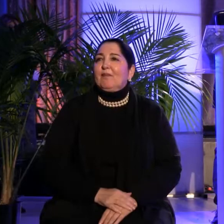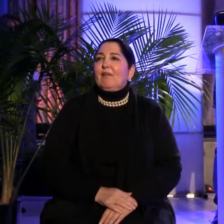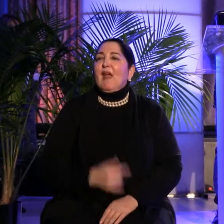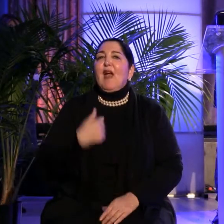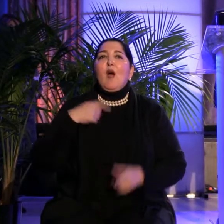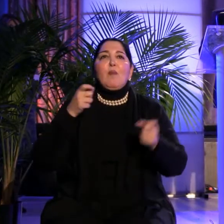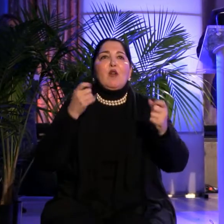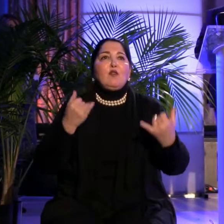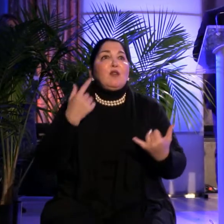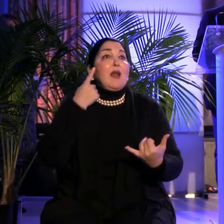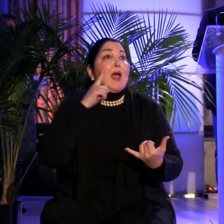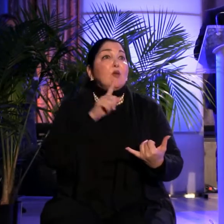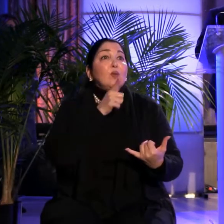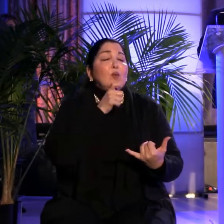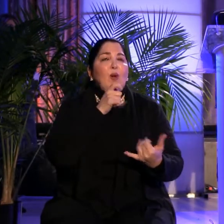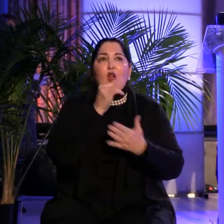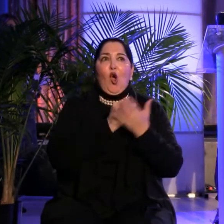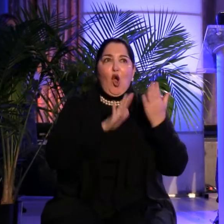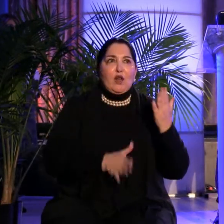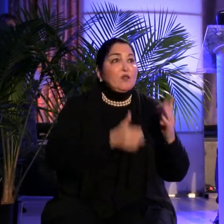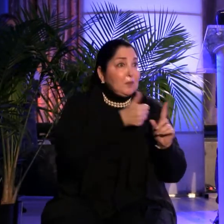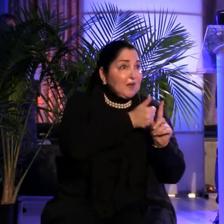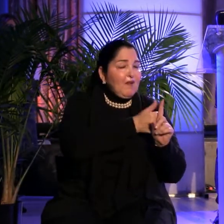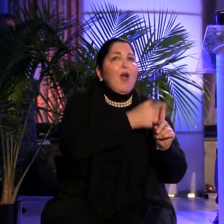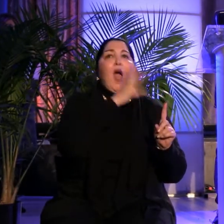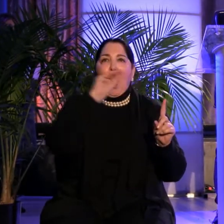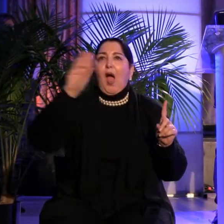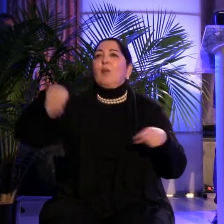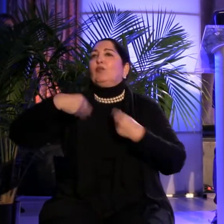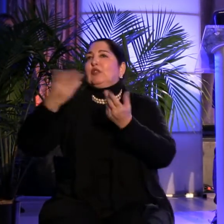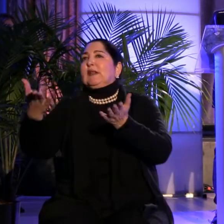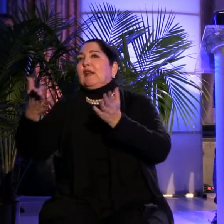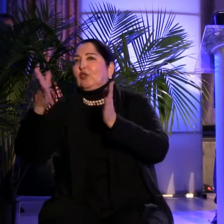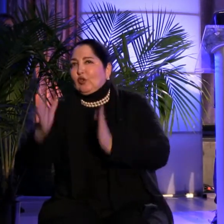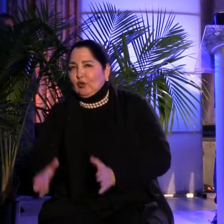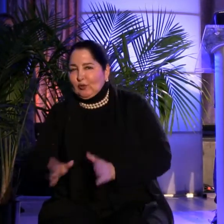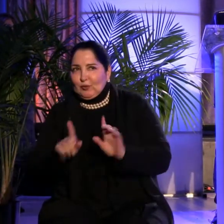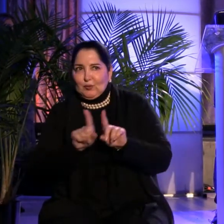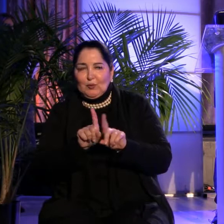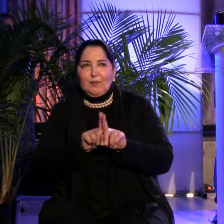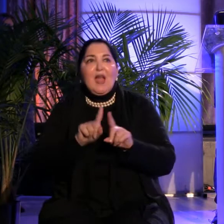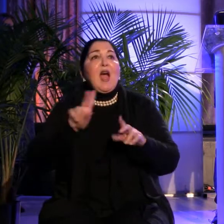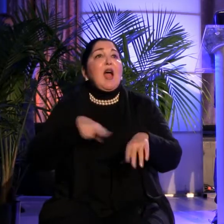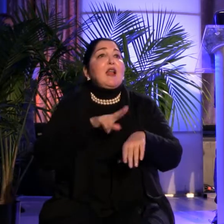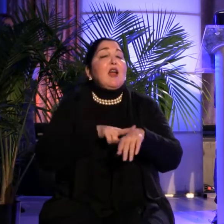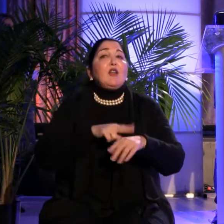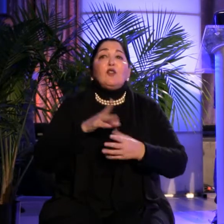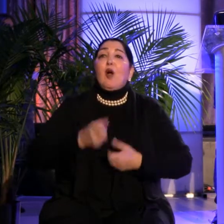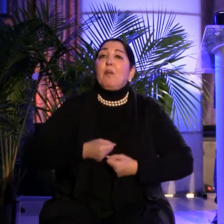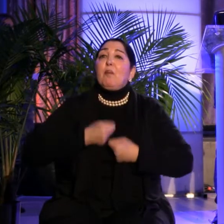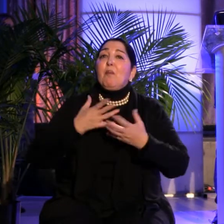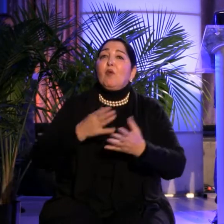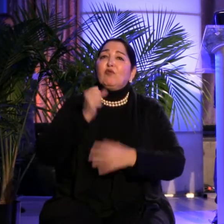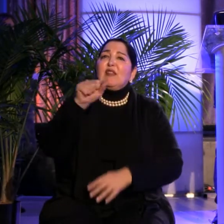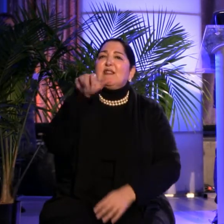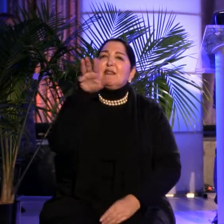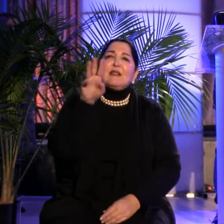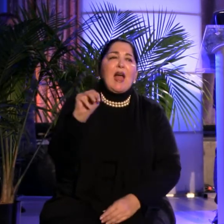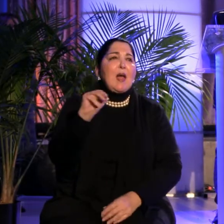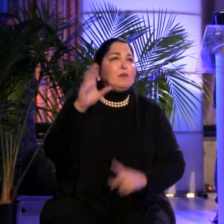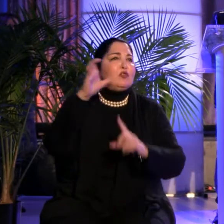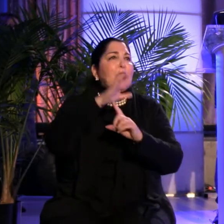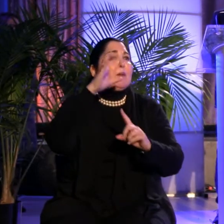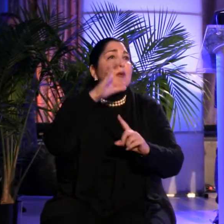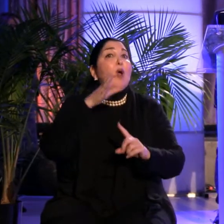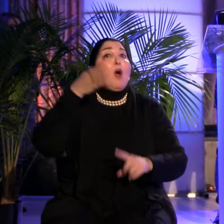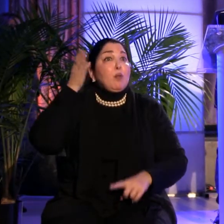both an artist and a presenter. He is a national poetry slam champion, Broadway veteran, and artistic